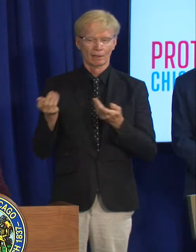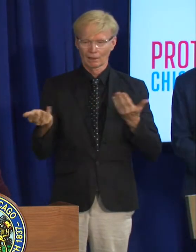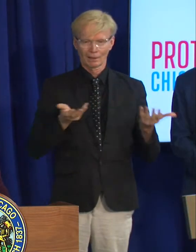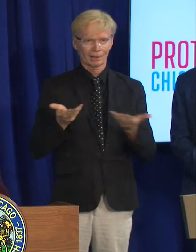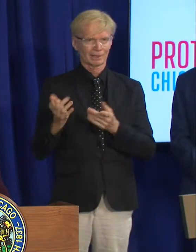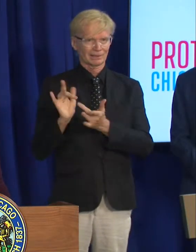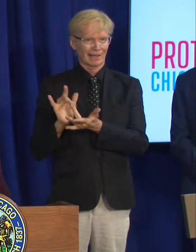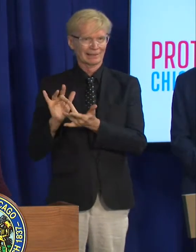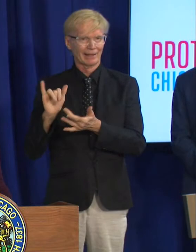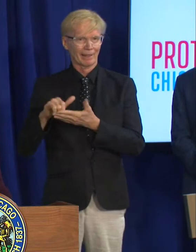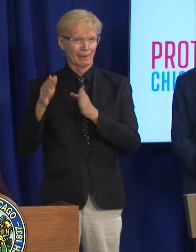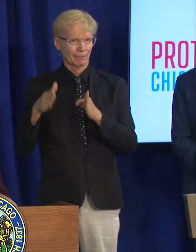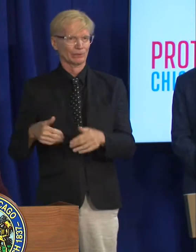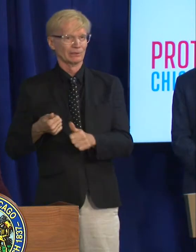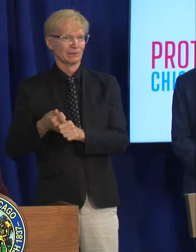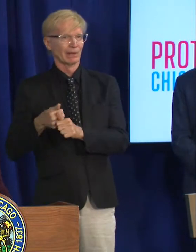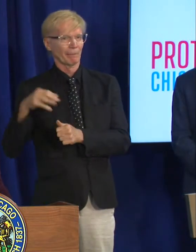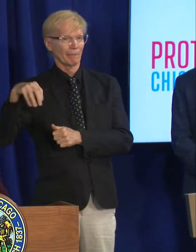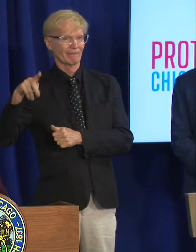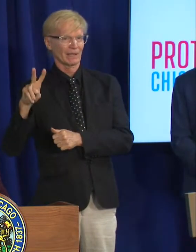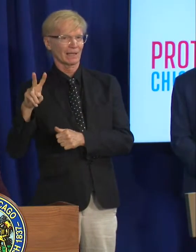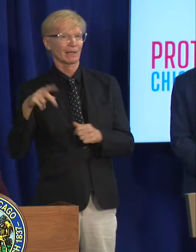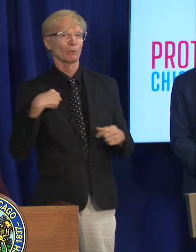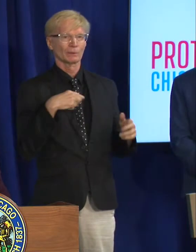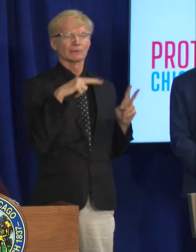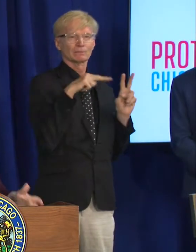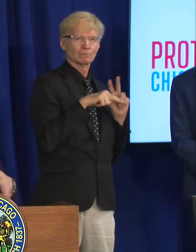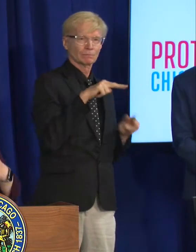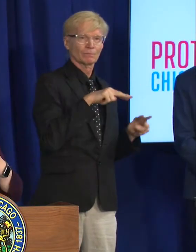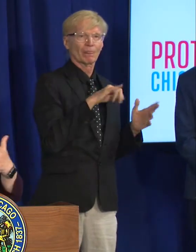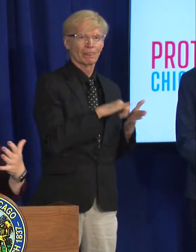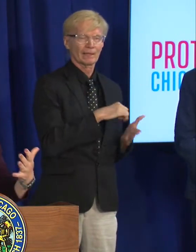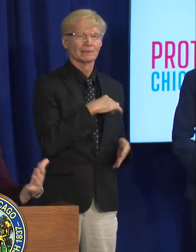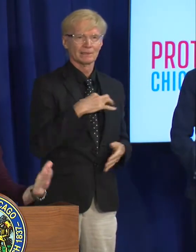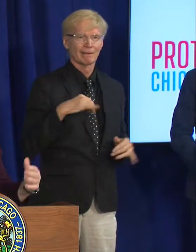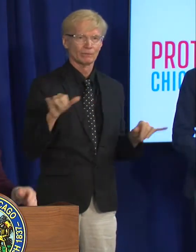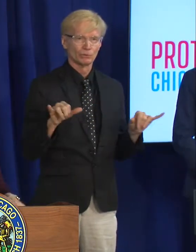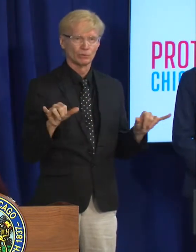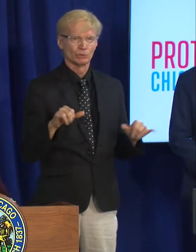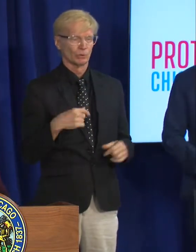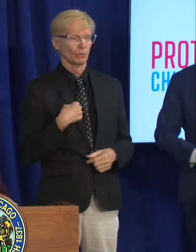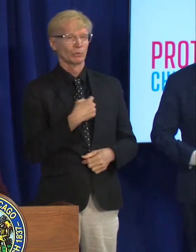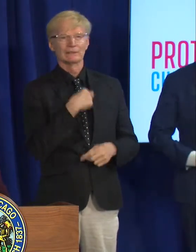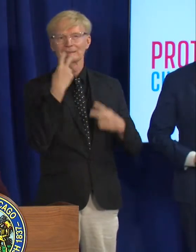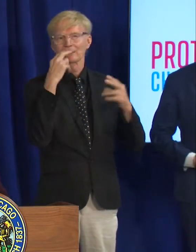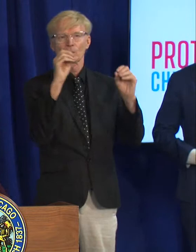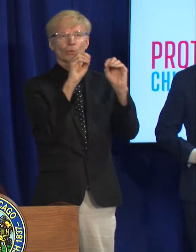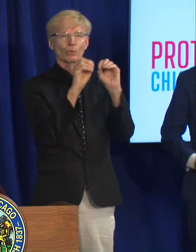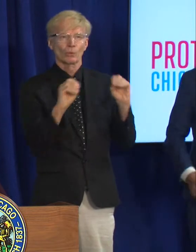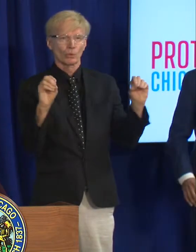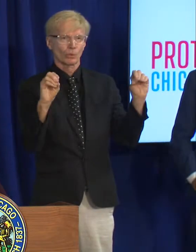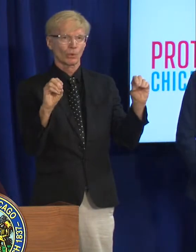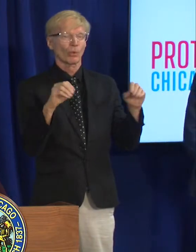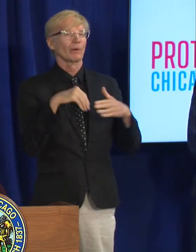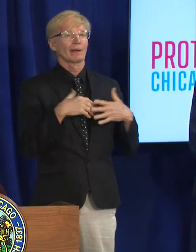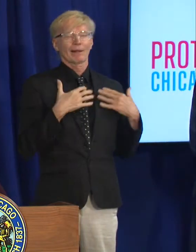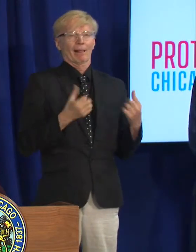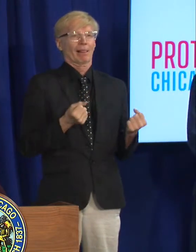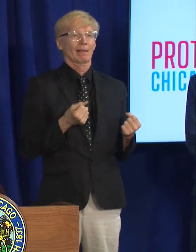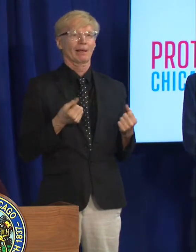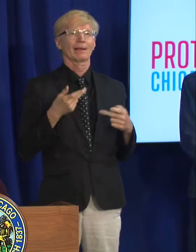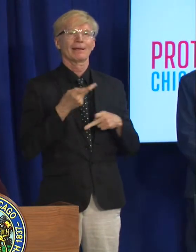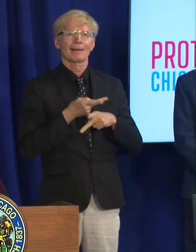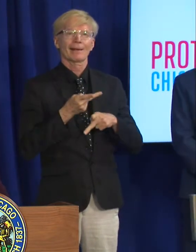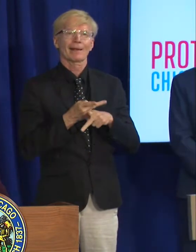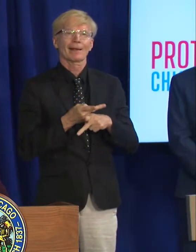and we have seen um we've seen no monkeypox conversions in health care workers just to